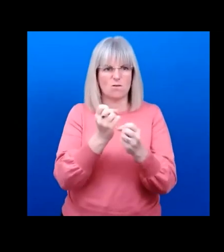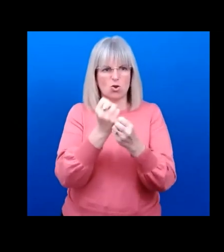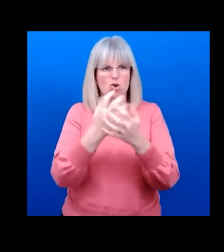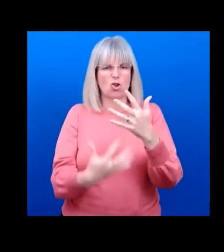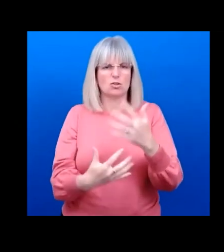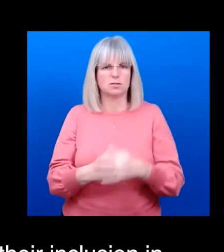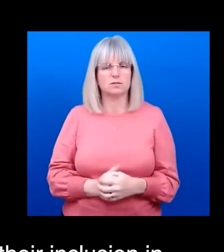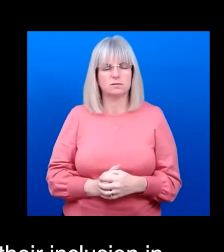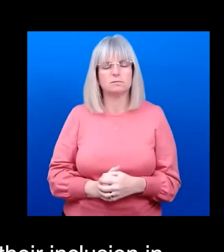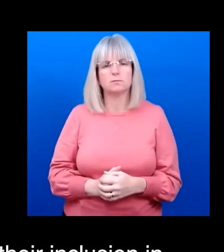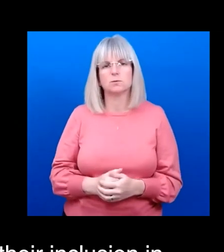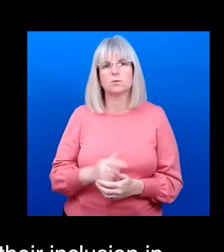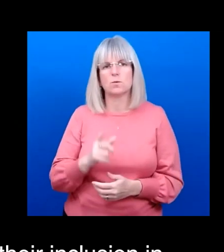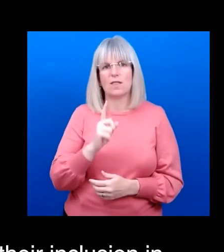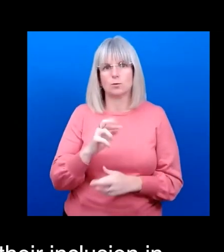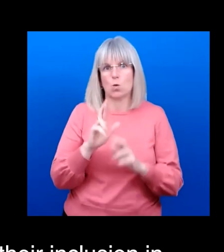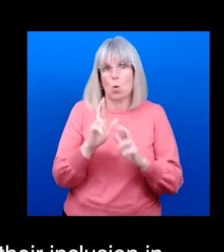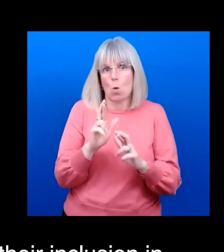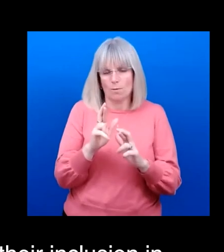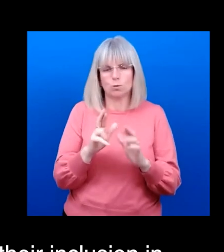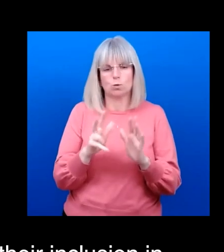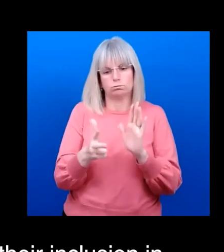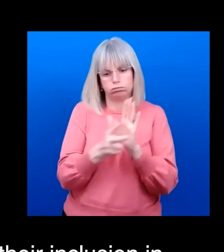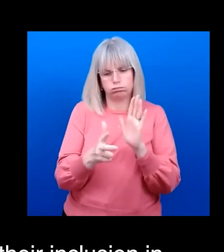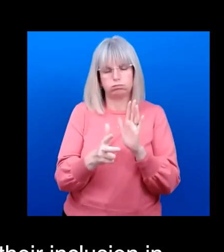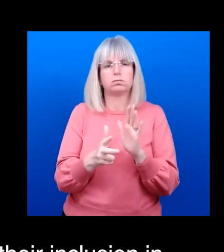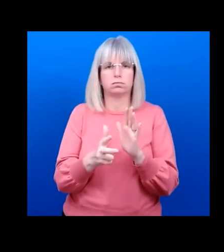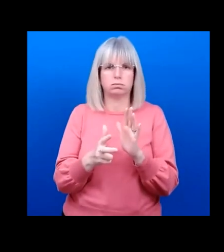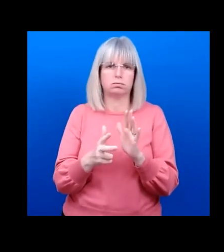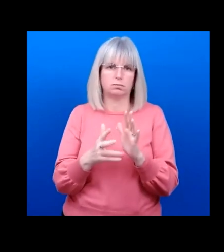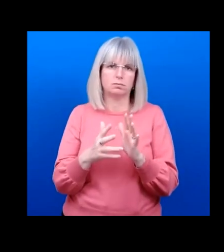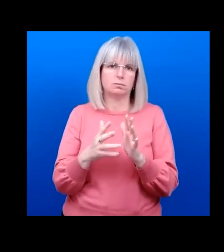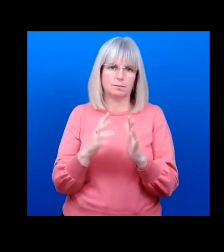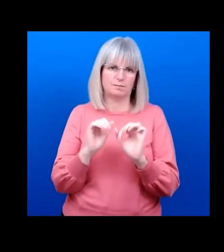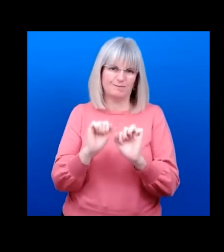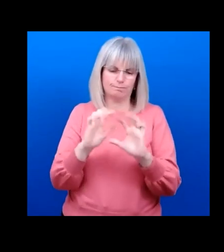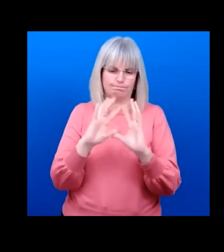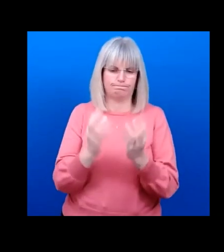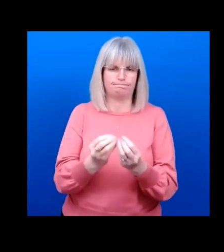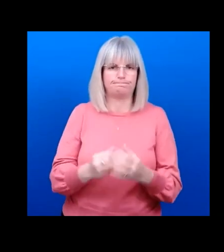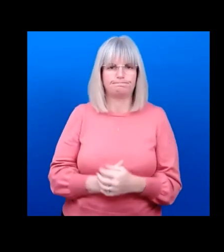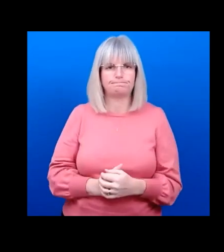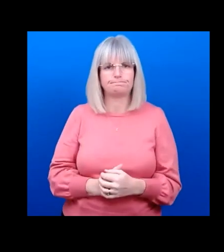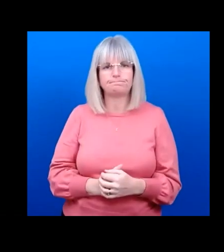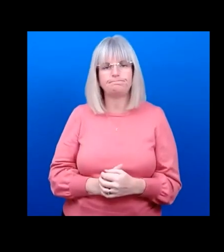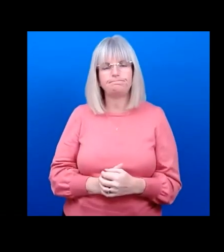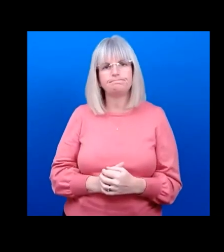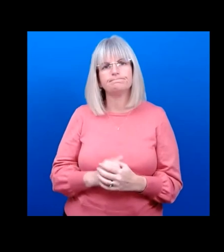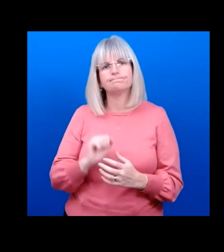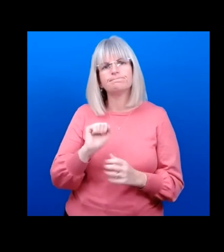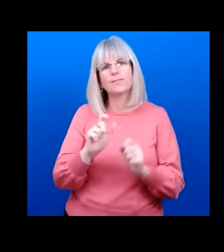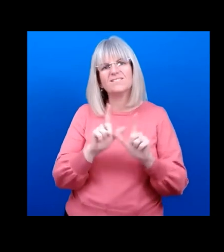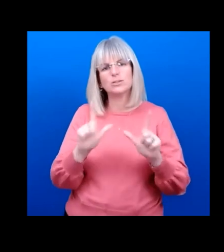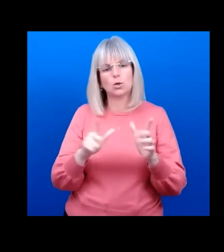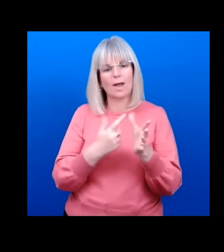monitoring the implementation of UHC as a whole. And as the video I've already showed so clearly, eye